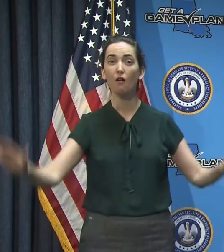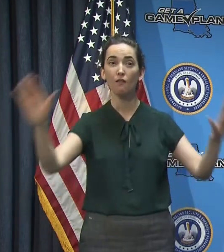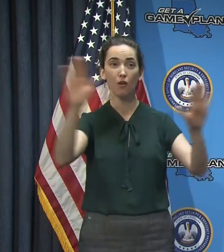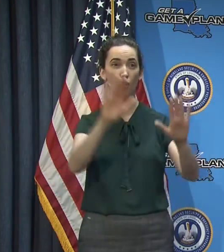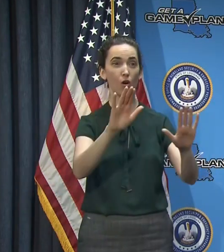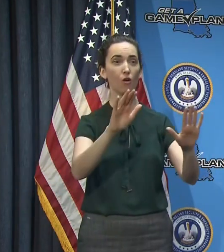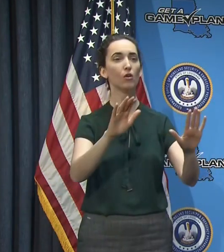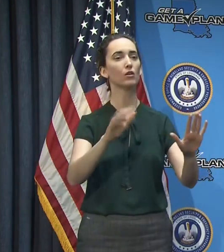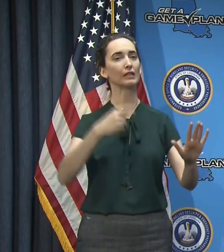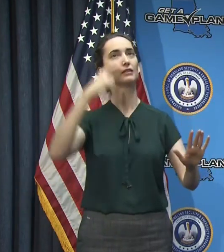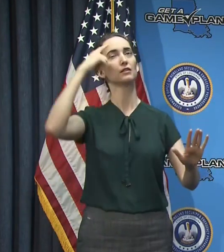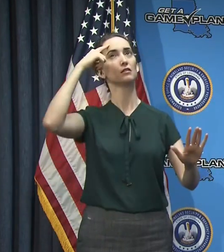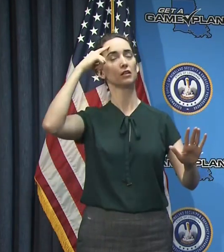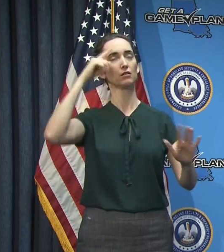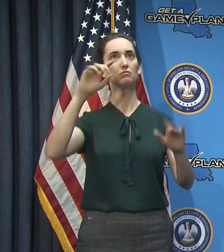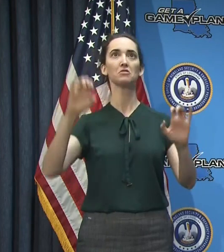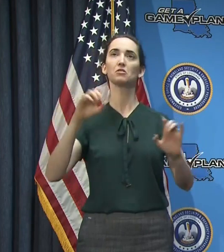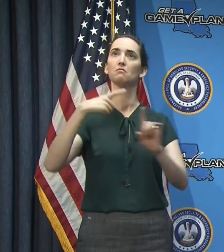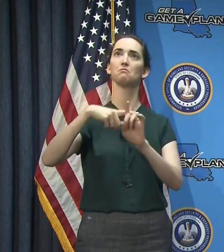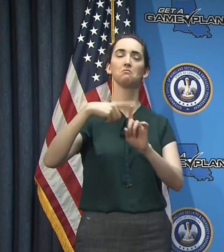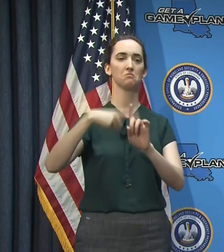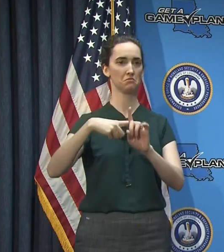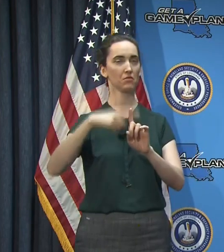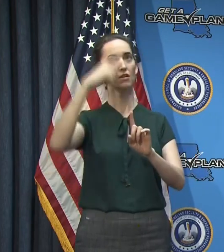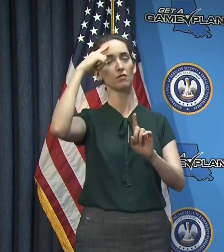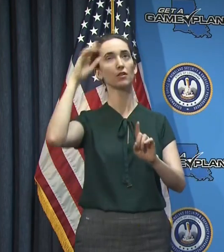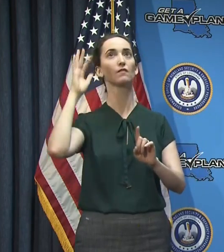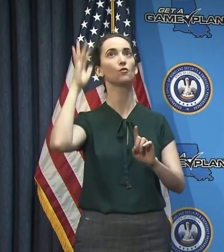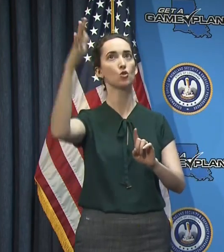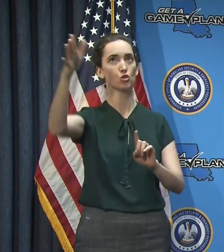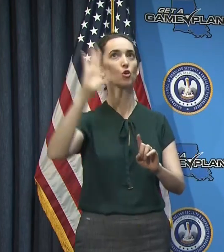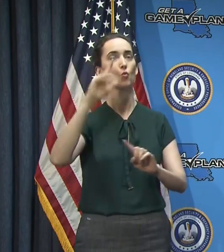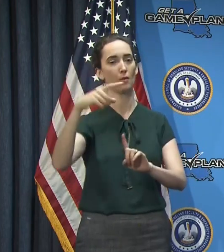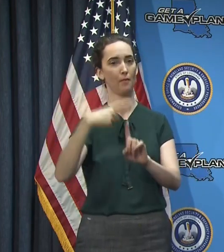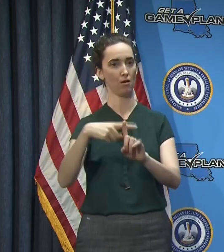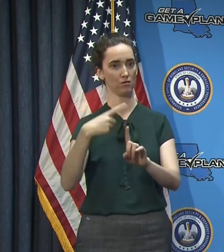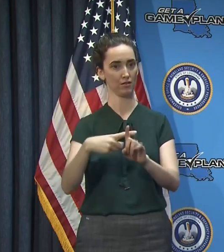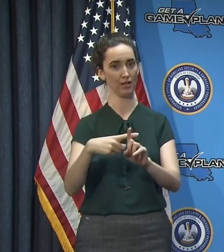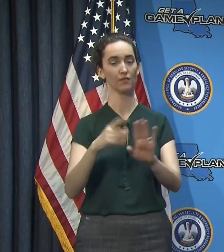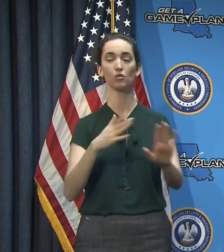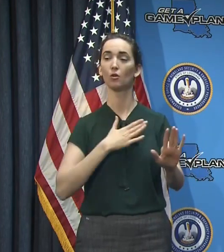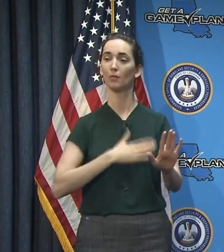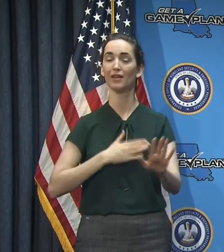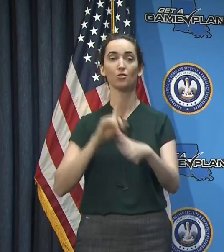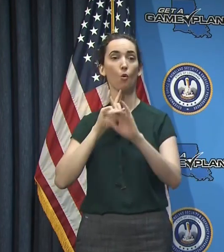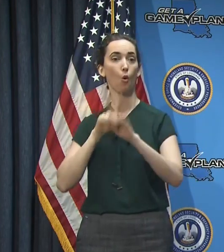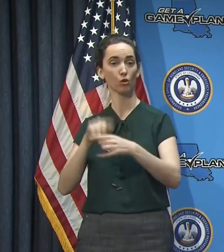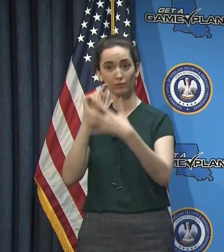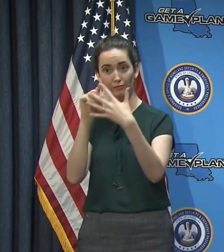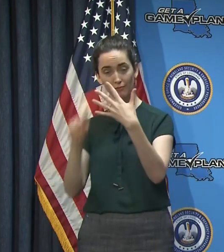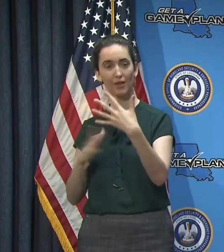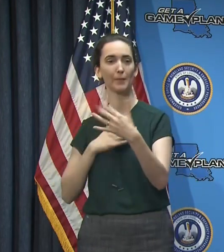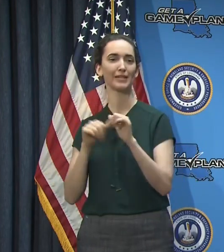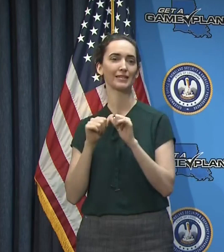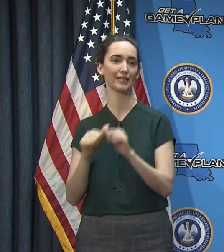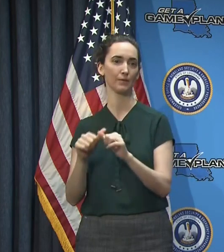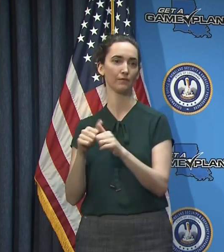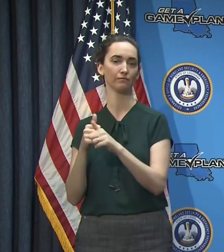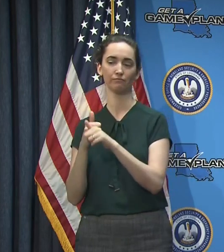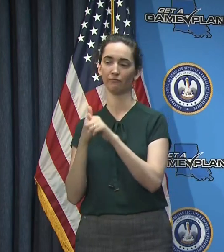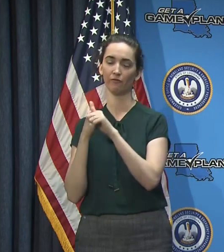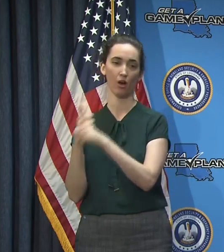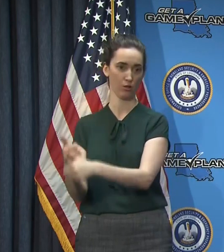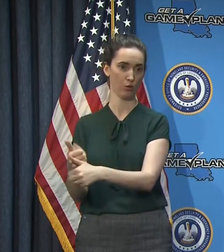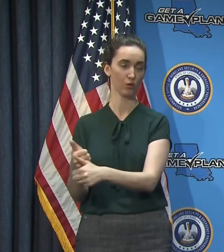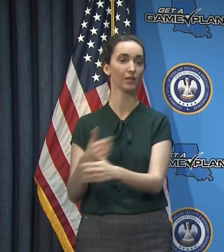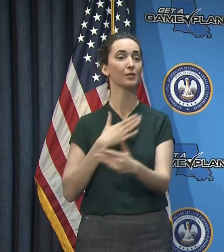it in that fashion. I encourage them to continue to comply with all the orders that are in place and to be patient and to